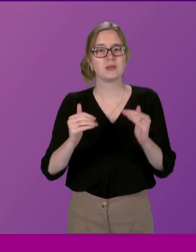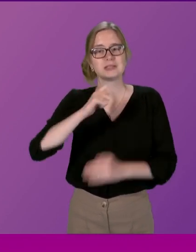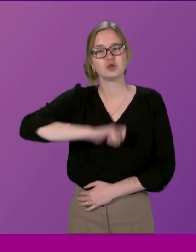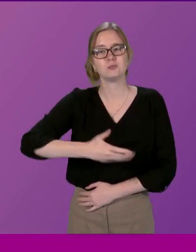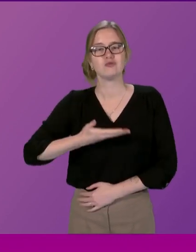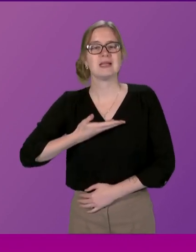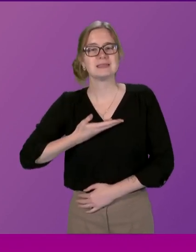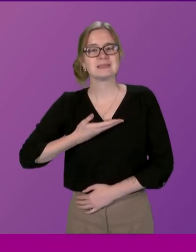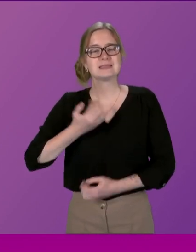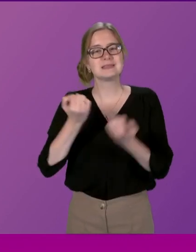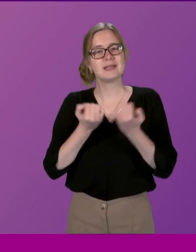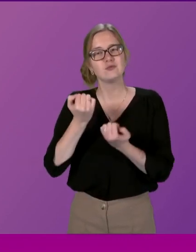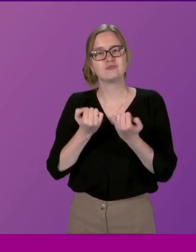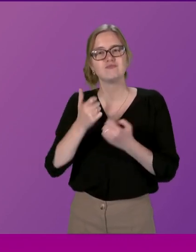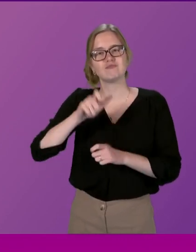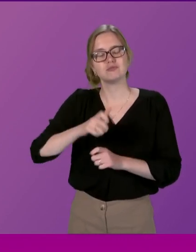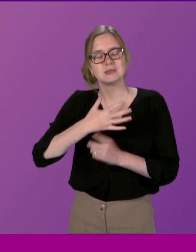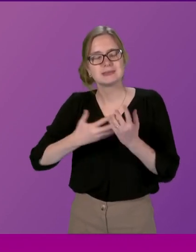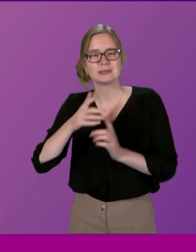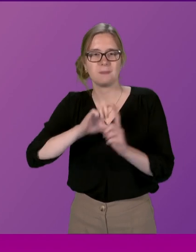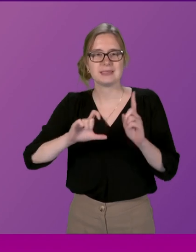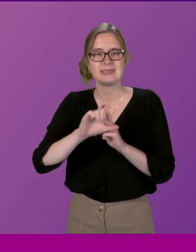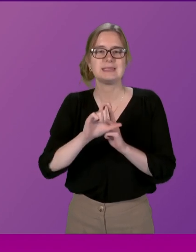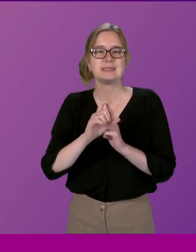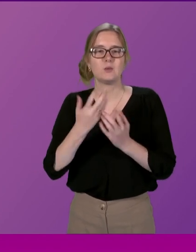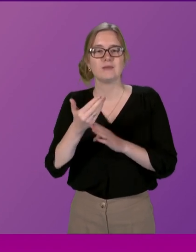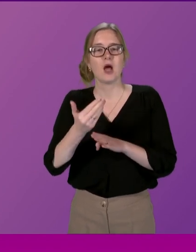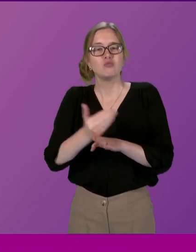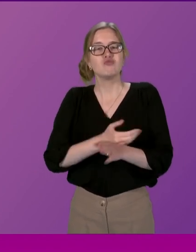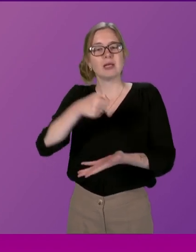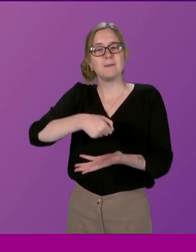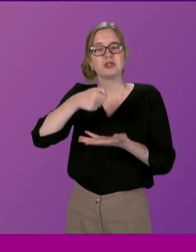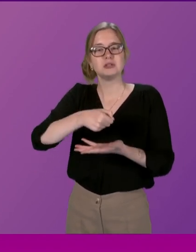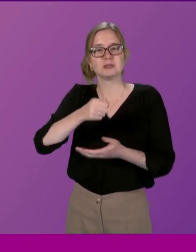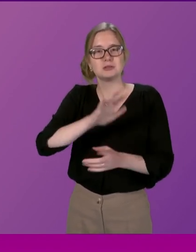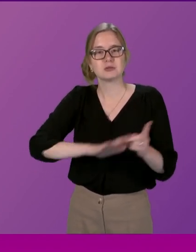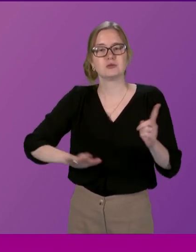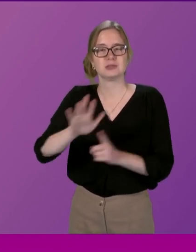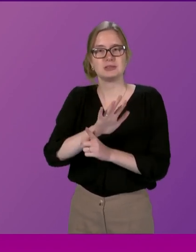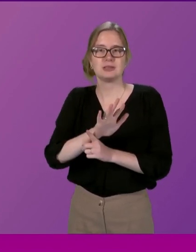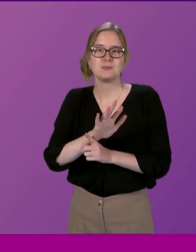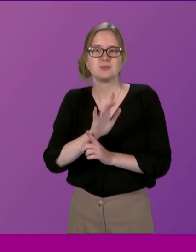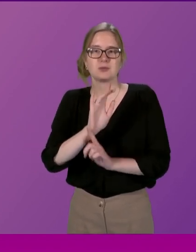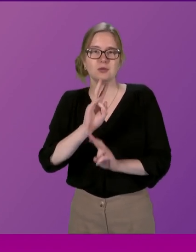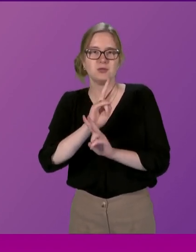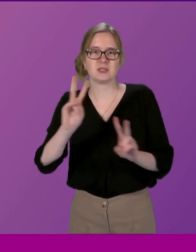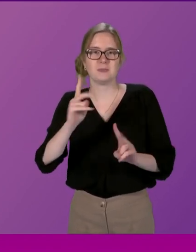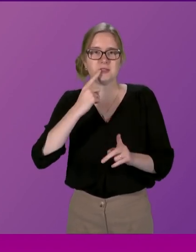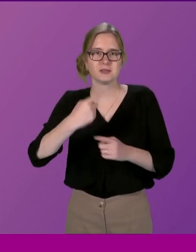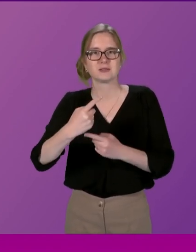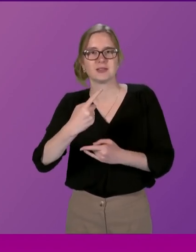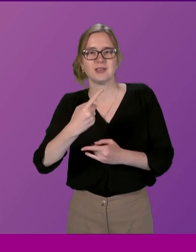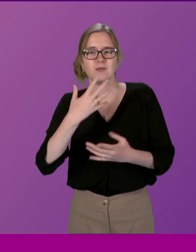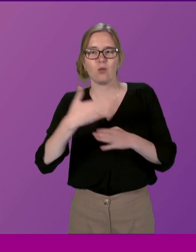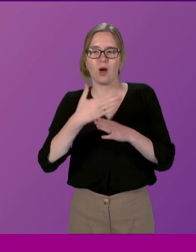justice committee we've had a look at doing our pre-budget scrutiny in a slightly different way we have